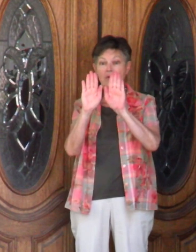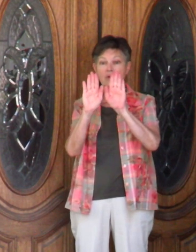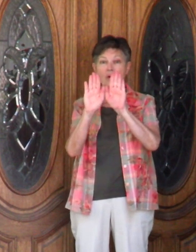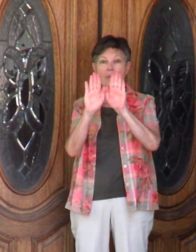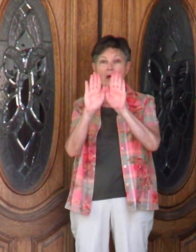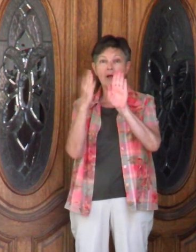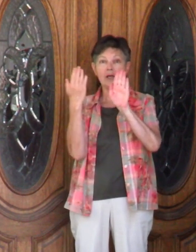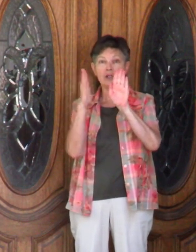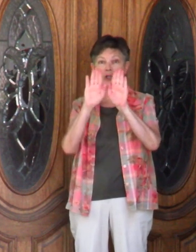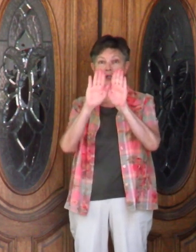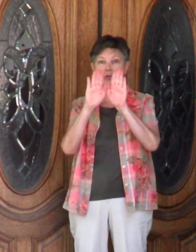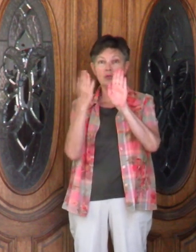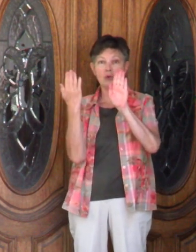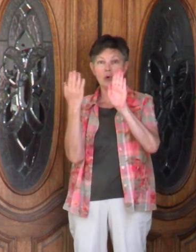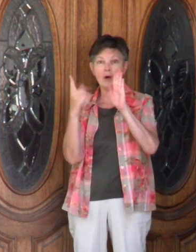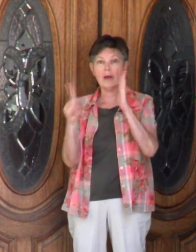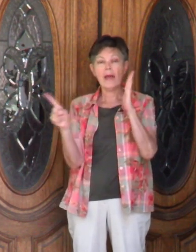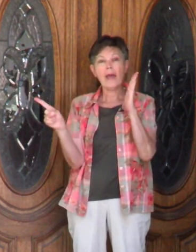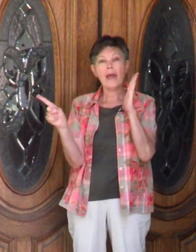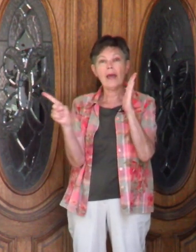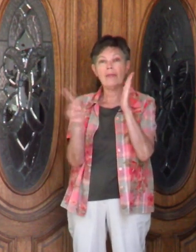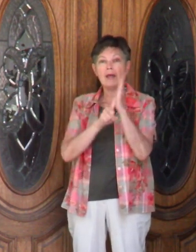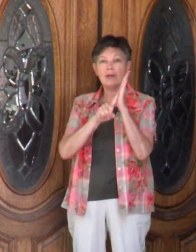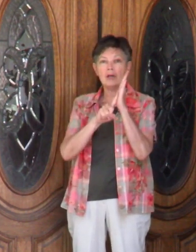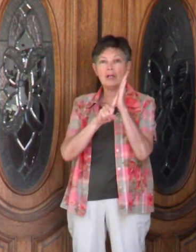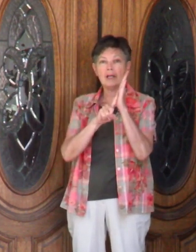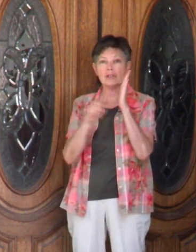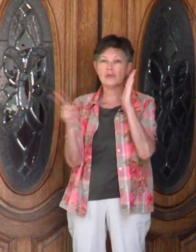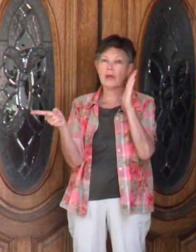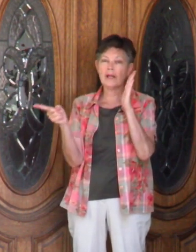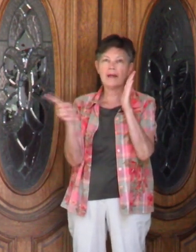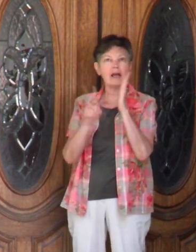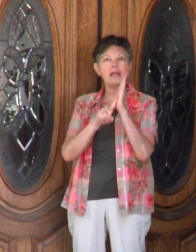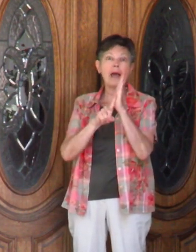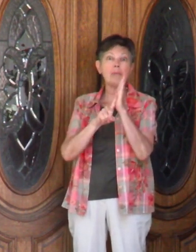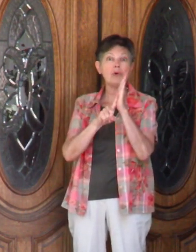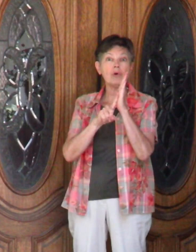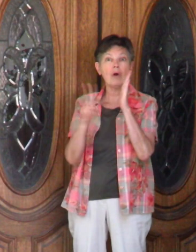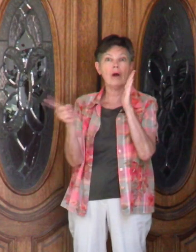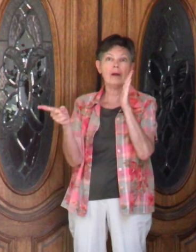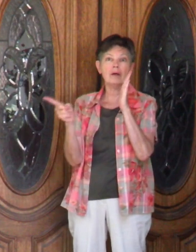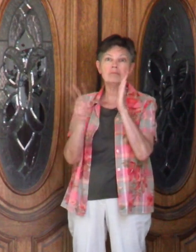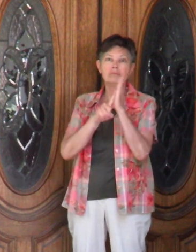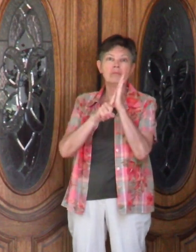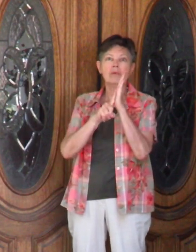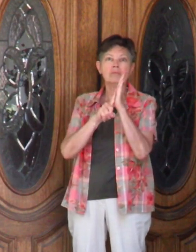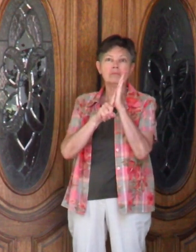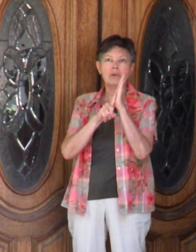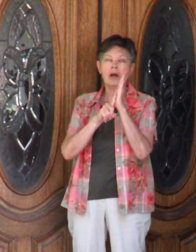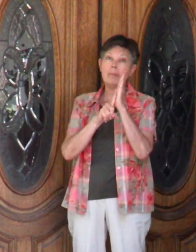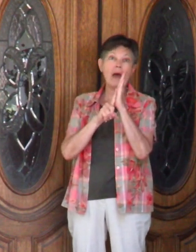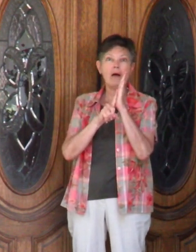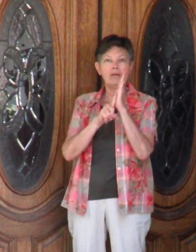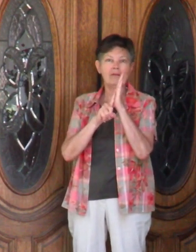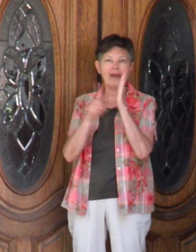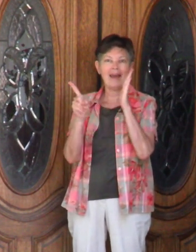for doorbell is you're going to do door. And then you're going to like strike like a clapper on a bell. Okay?